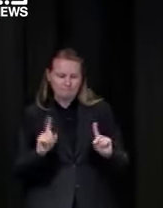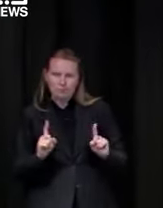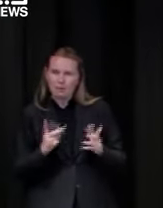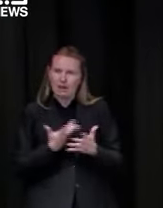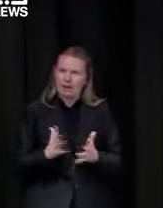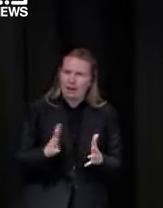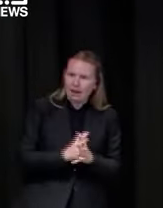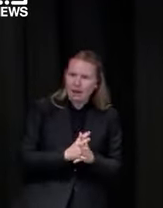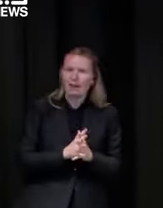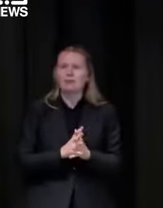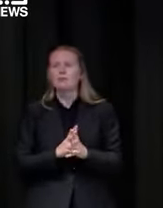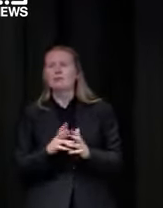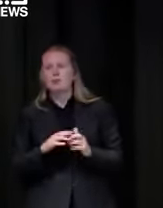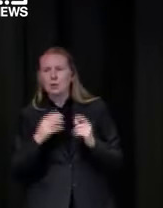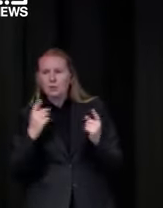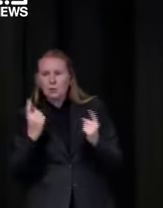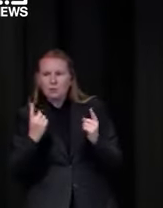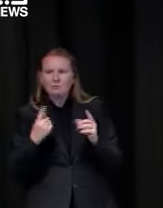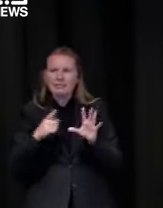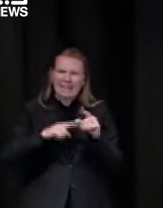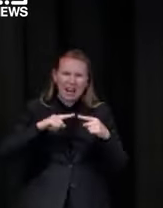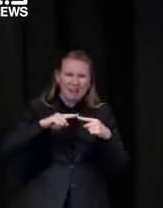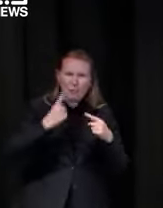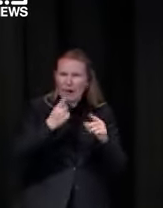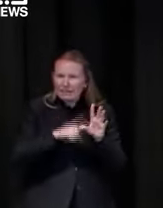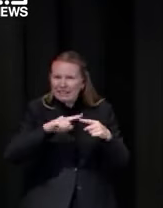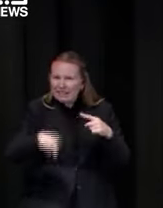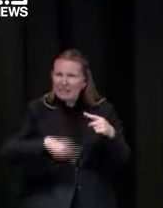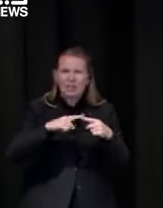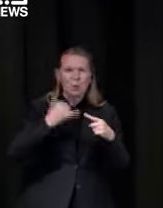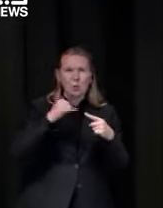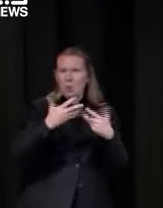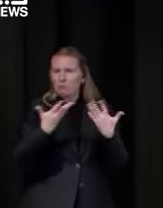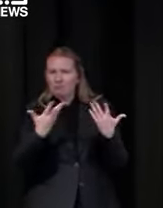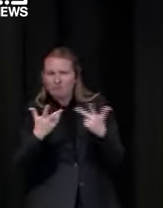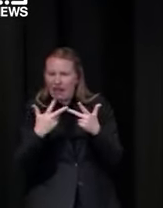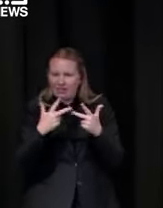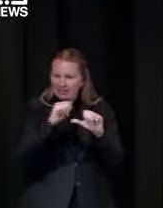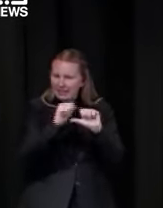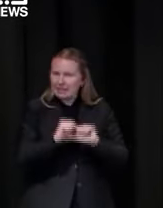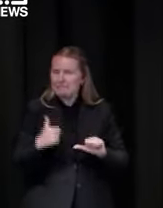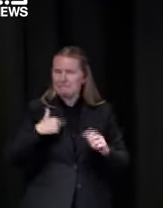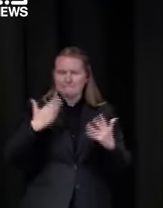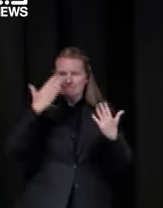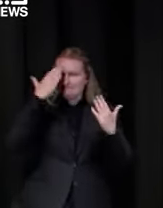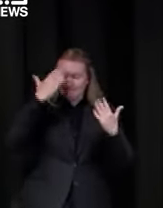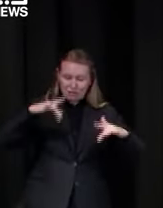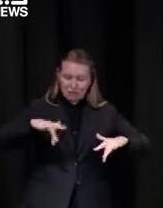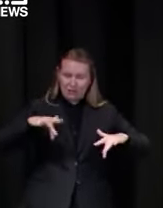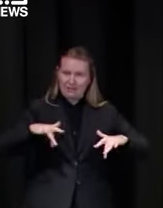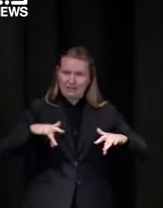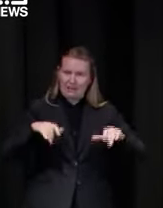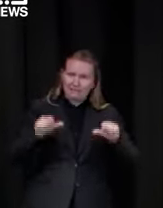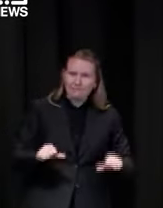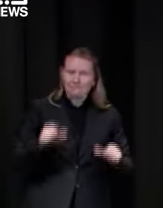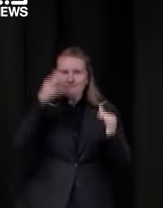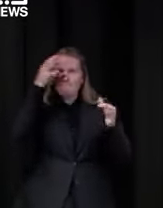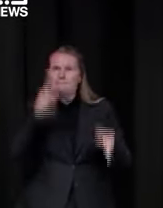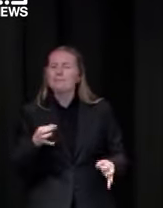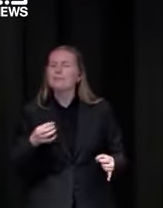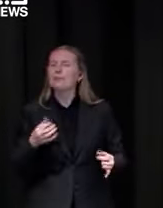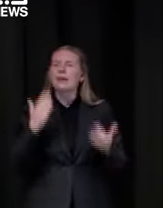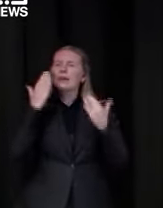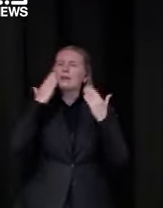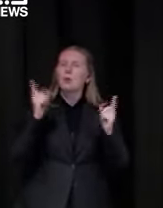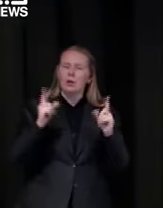priority order what the distribution mechanism will be i'm sure there's lots of advanced thinking about that but i don't think it's settled yet so i'm not sure what role we'll be playing whether